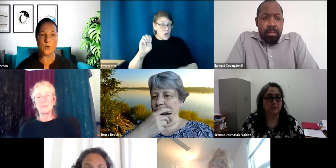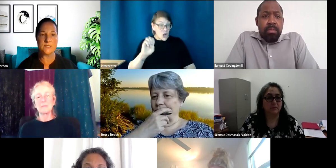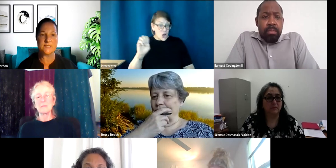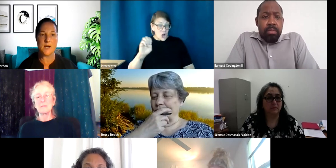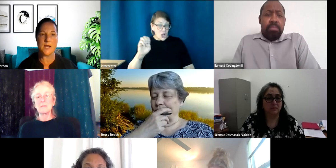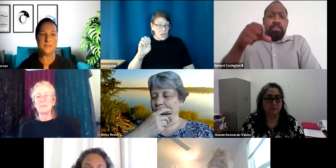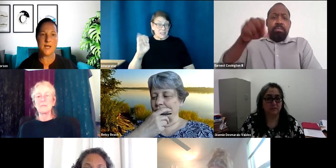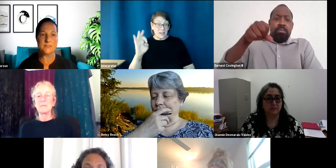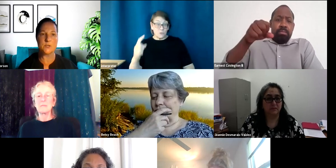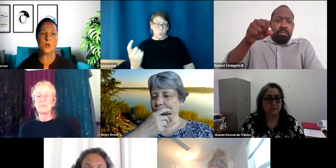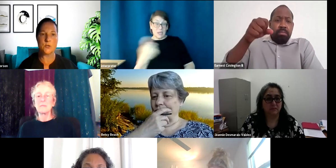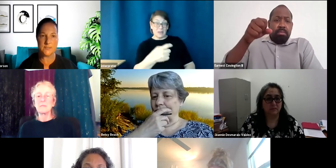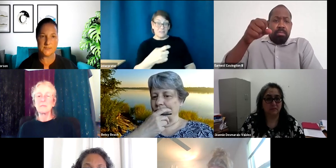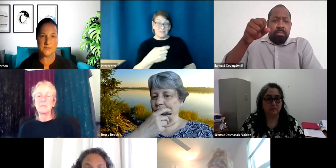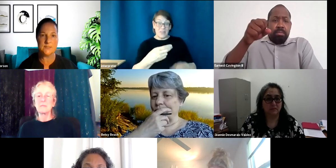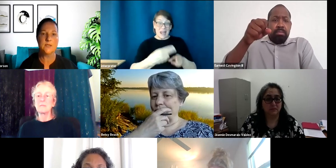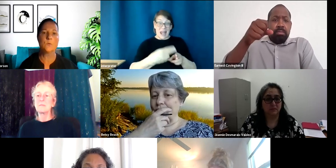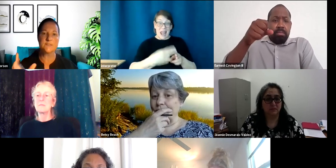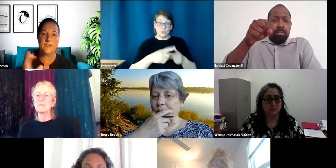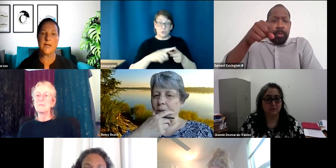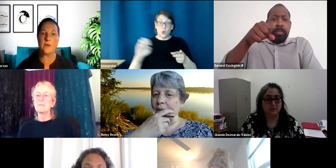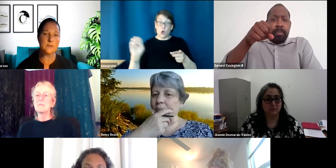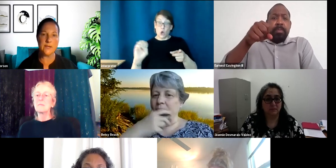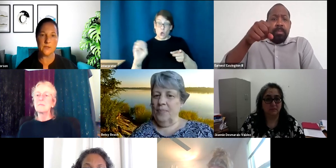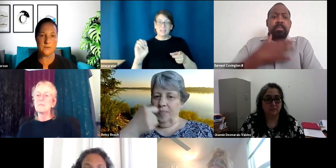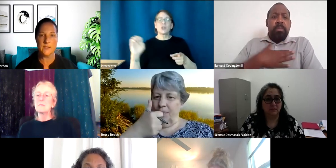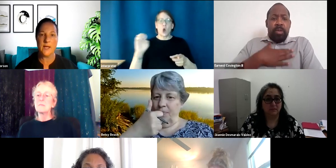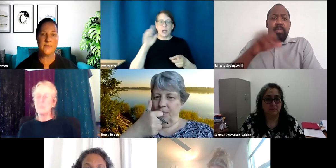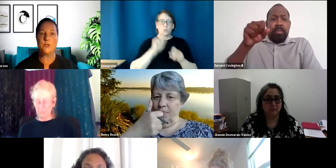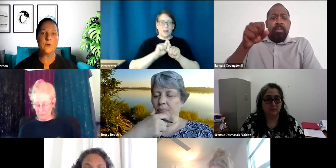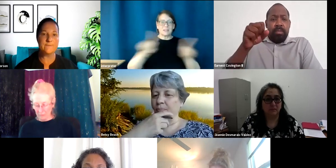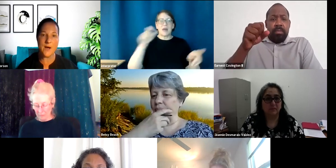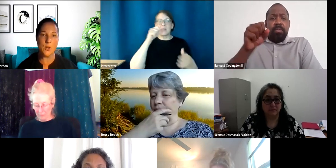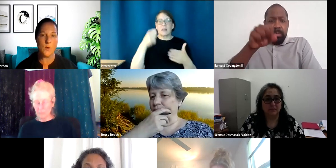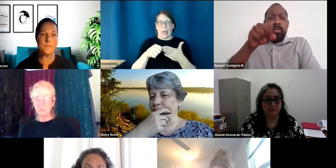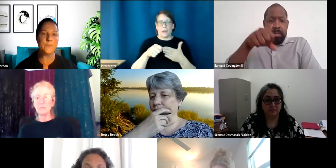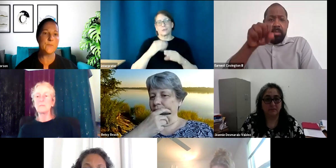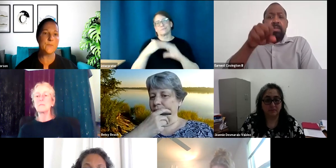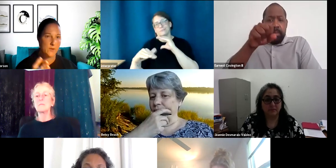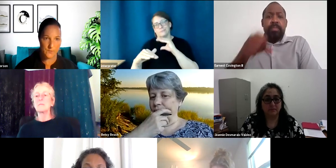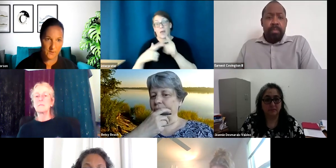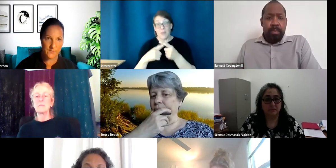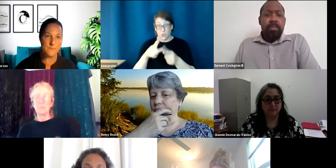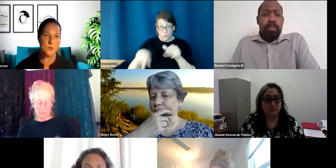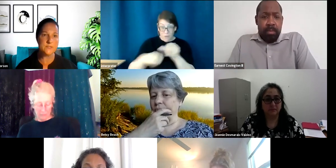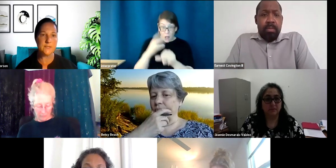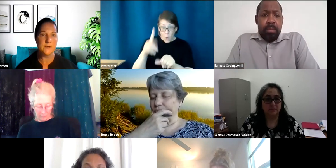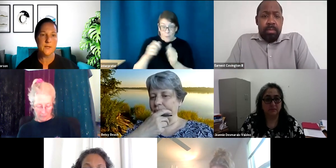give Ernest the contacts and Ernest will send out a letter and then you can follow up with, with that person.